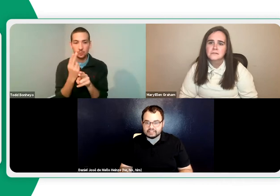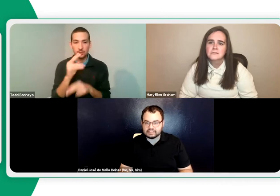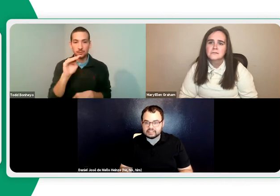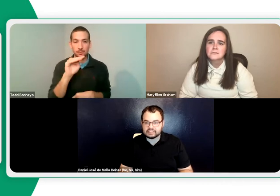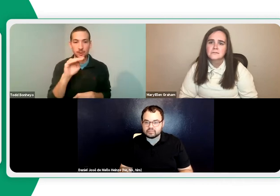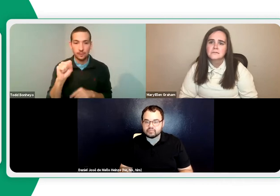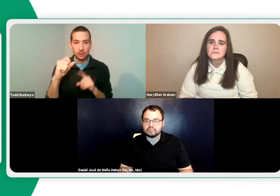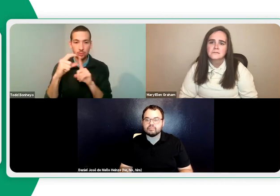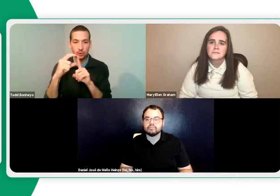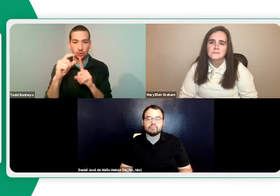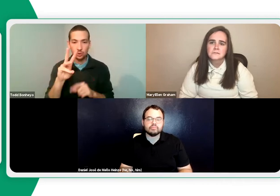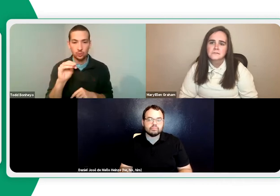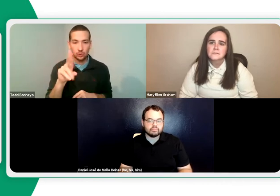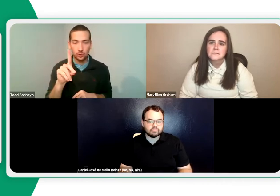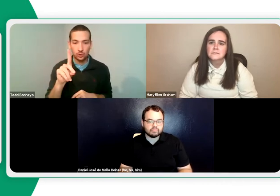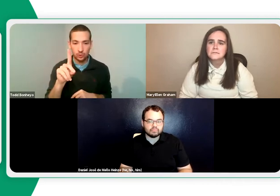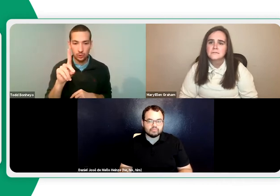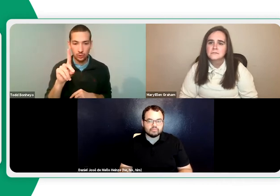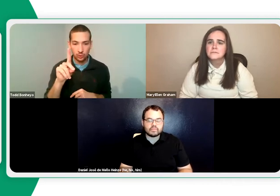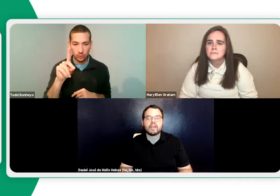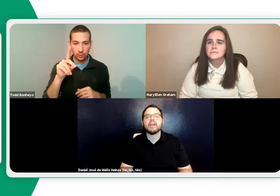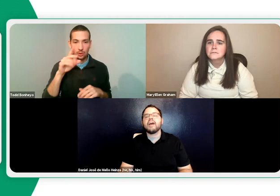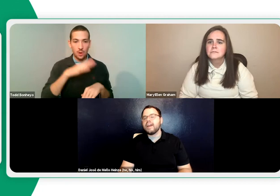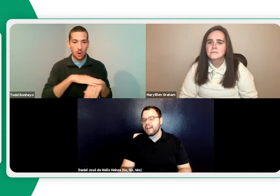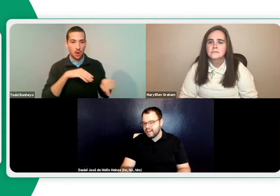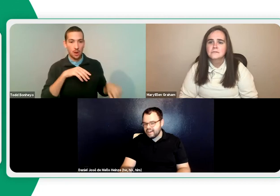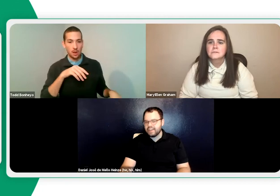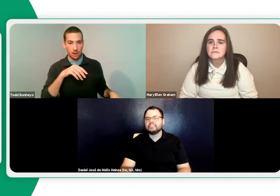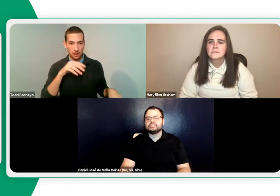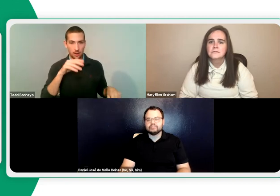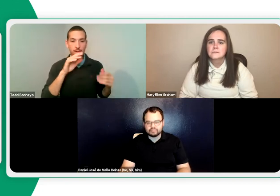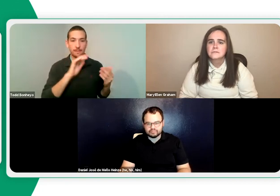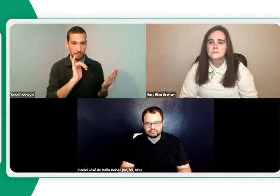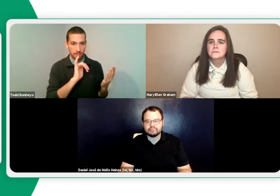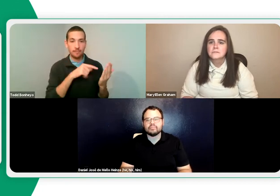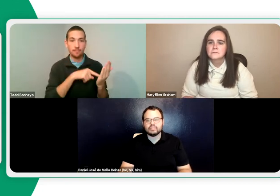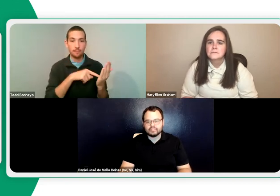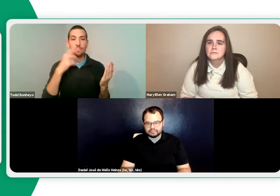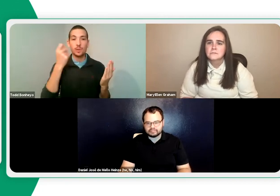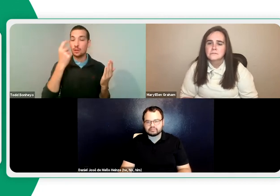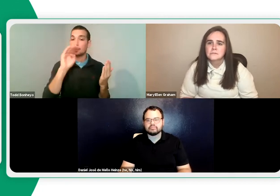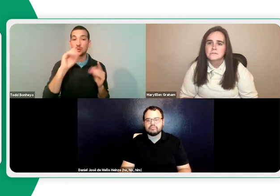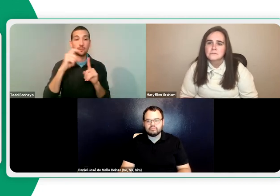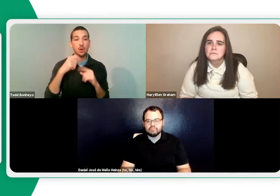way, but also slightly different. I will open up a Microsoft Word document on my iPad.